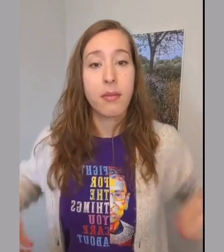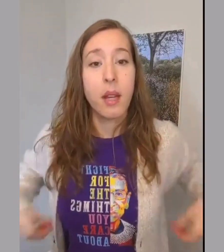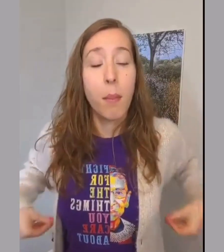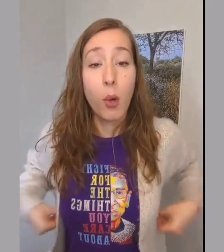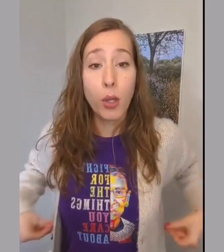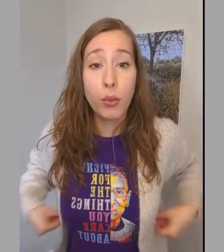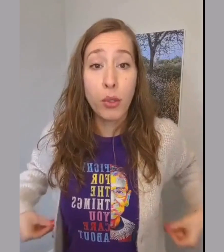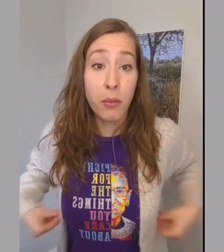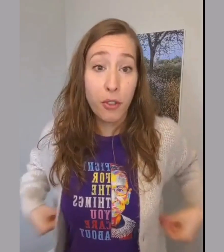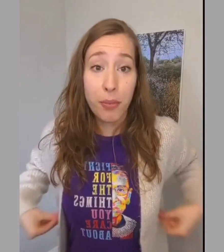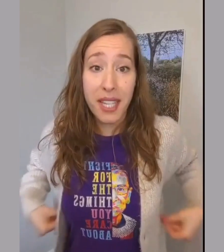More room for peace.